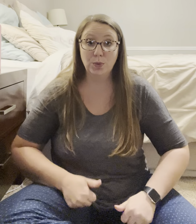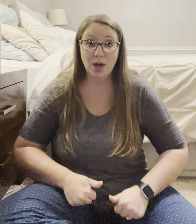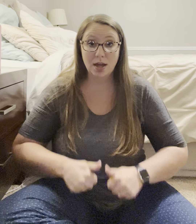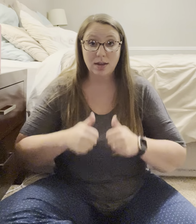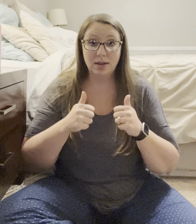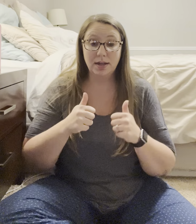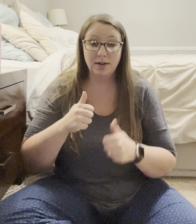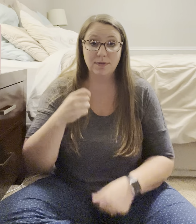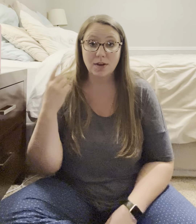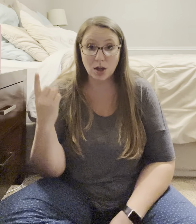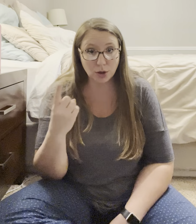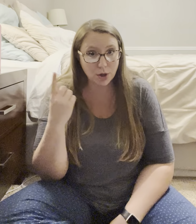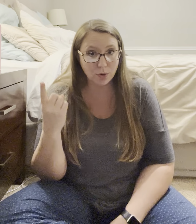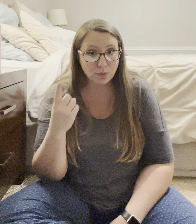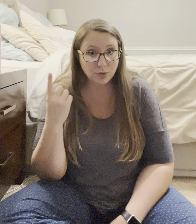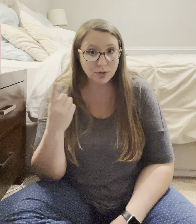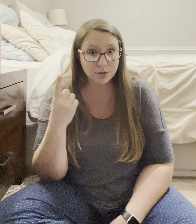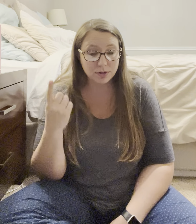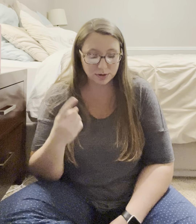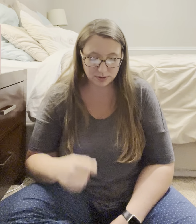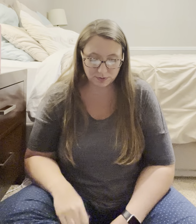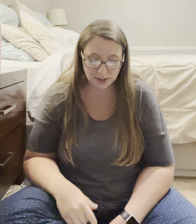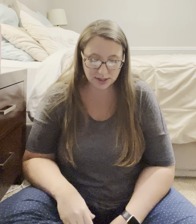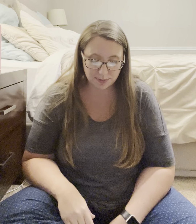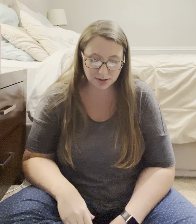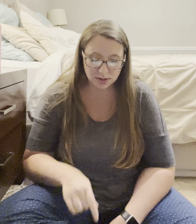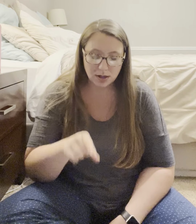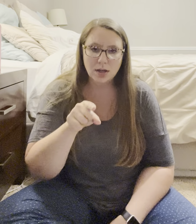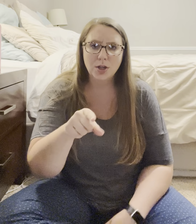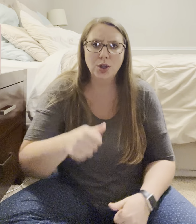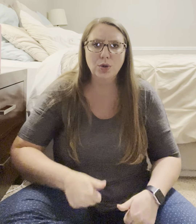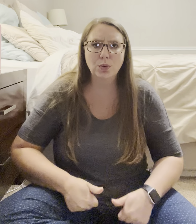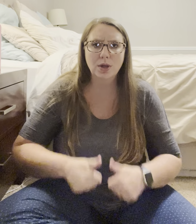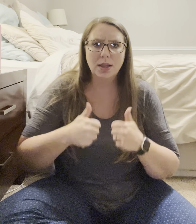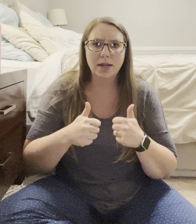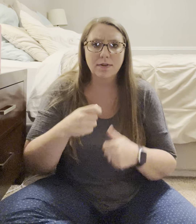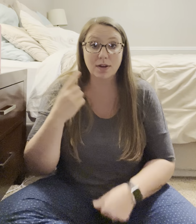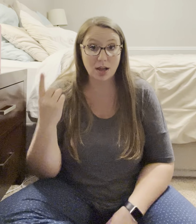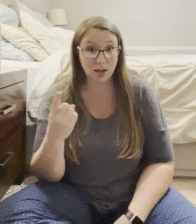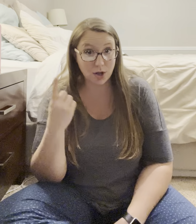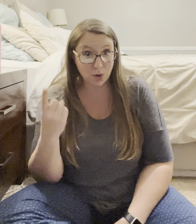live alone. Raise eyebrows. You live alone.